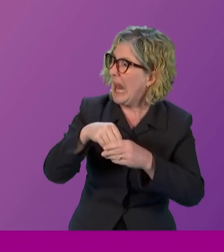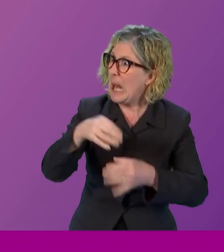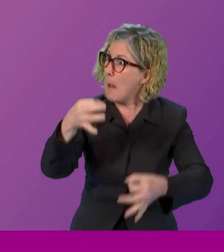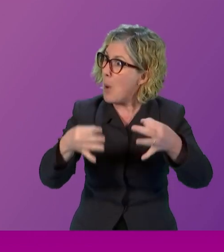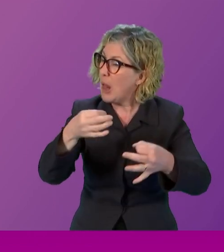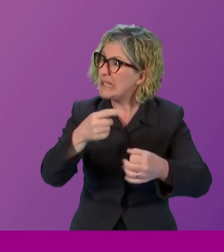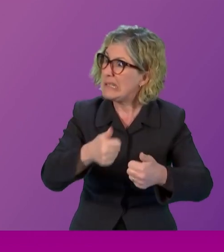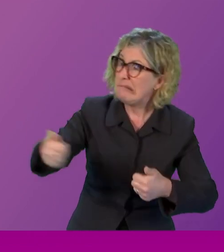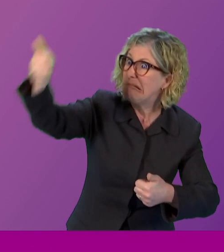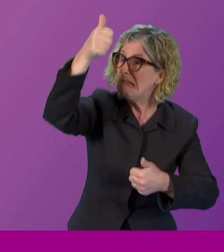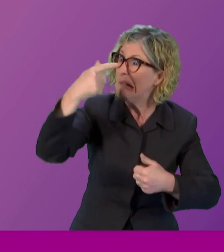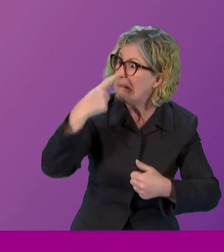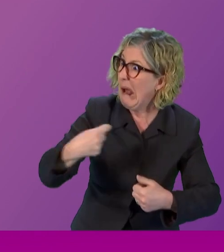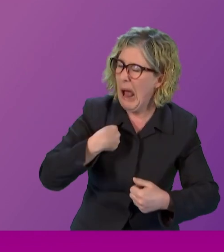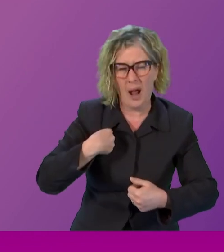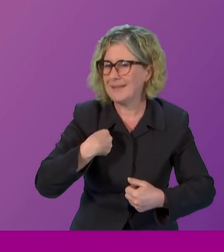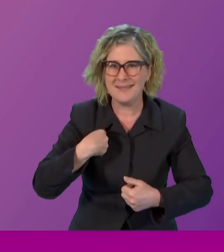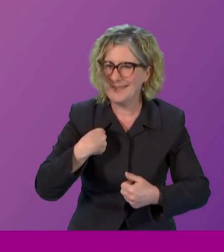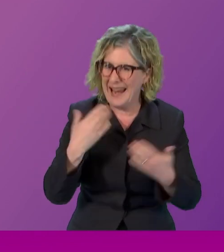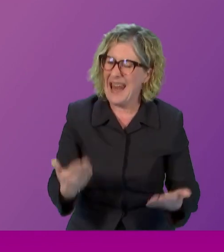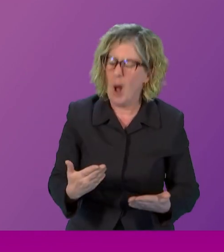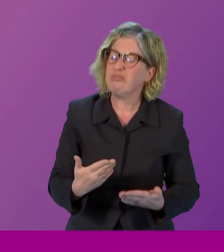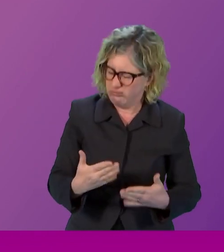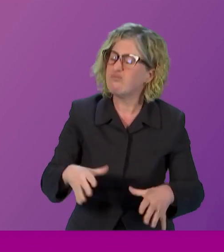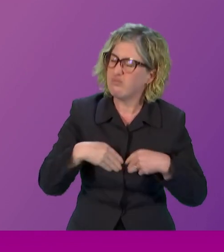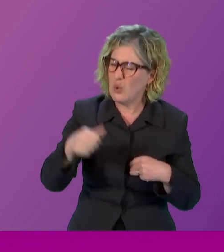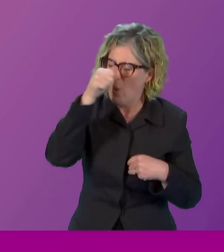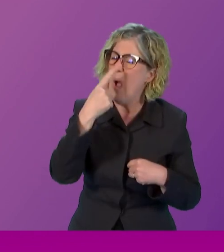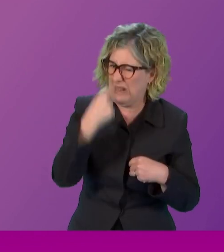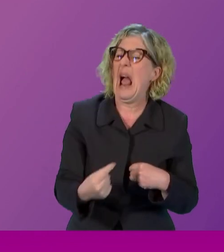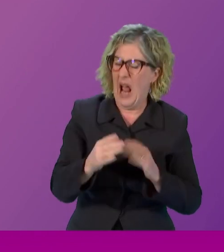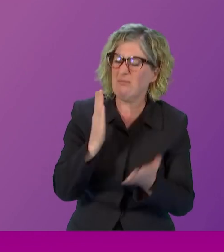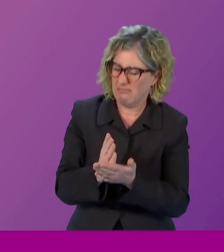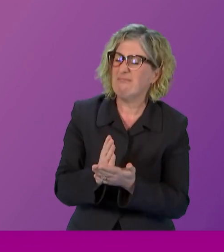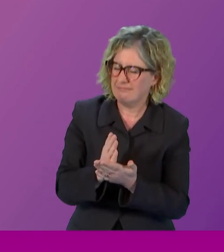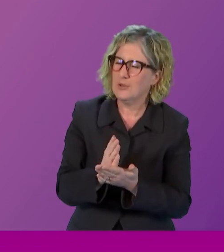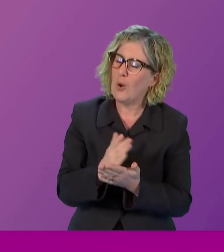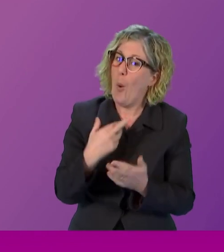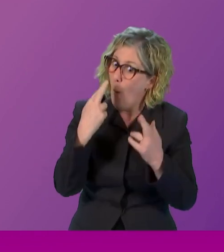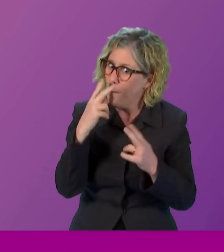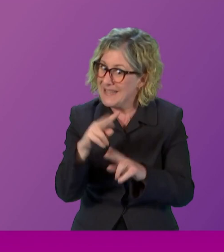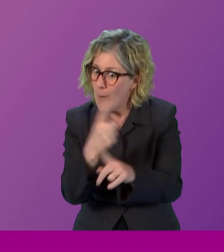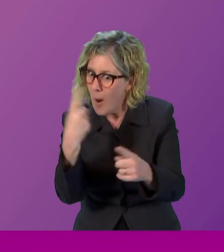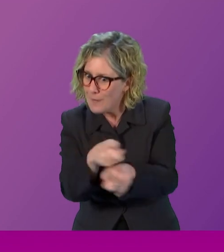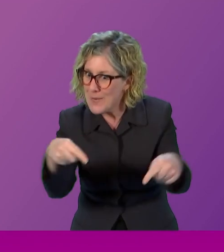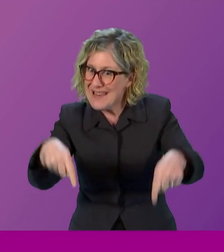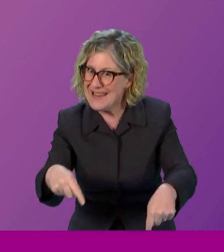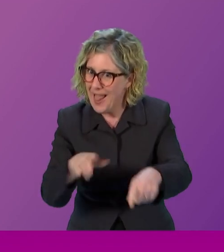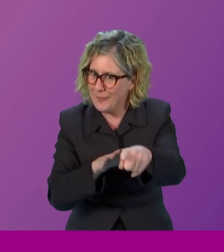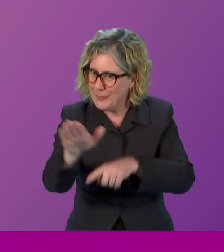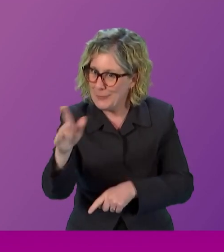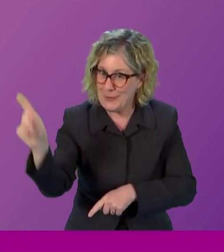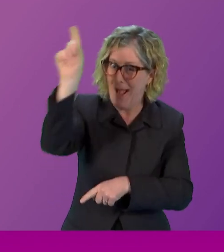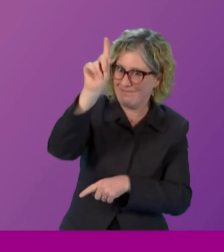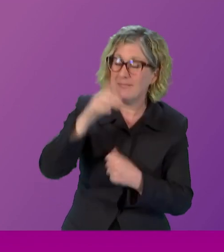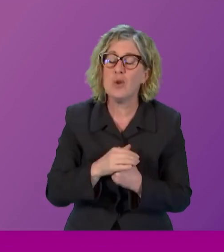office in the land. So let's hope to see some of you there in years to come. But thank you from the bottom of my heart, Agnes. Now